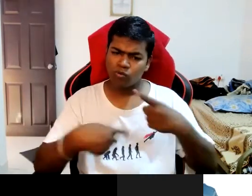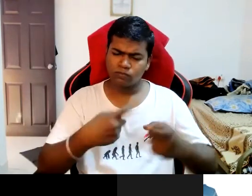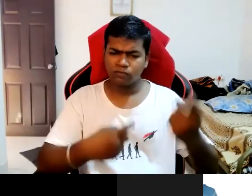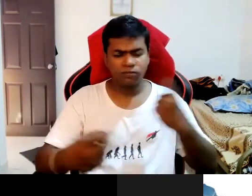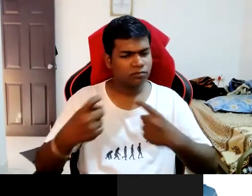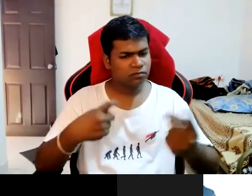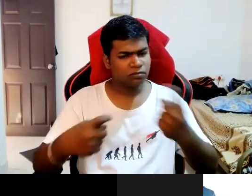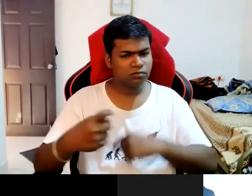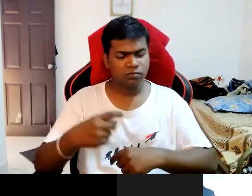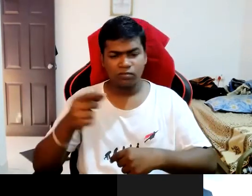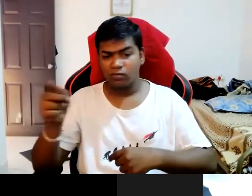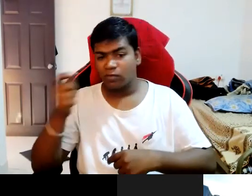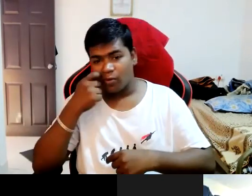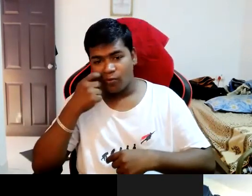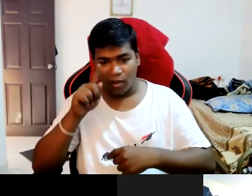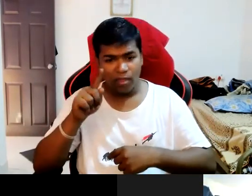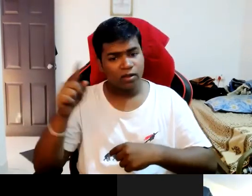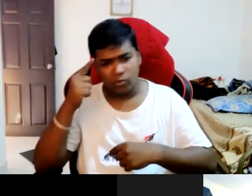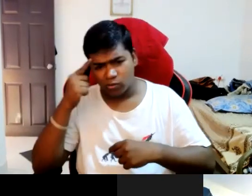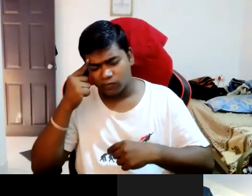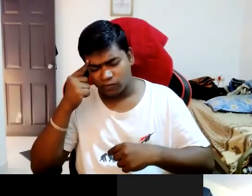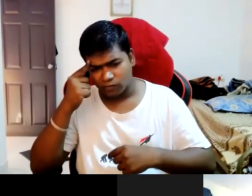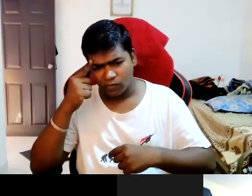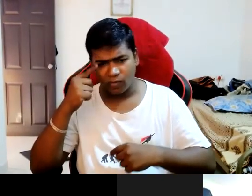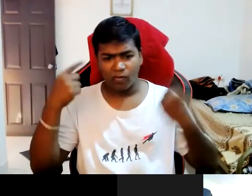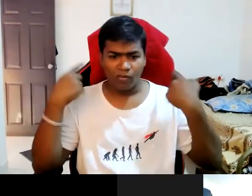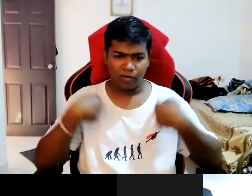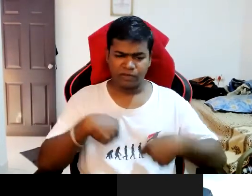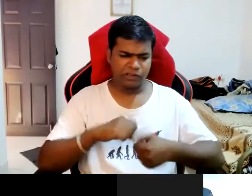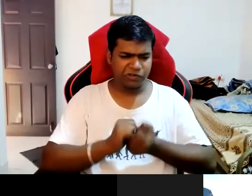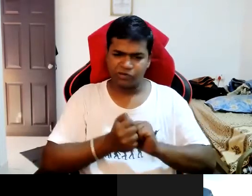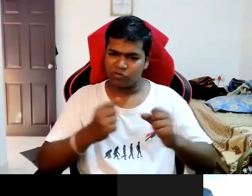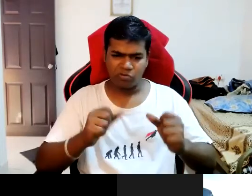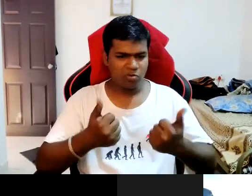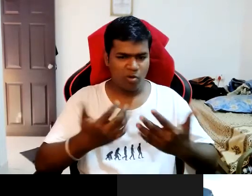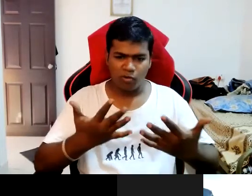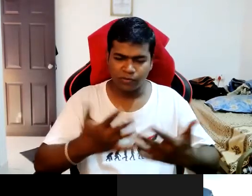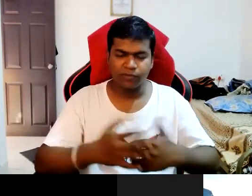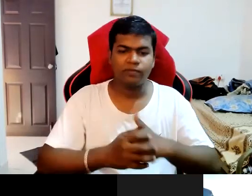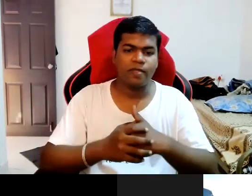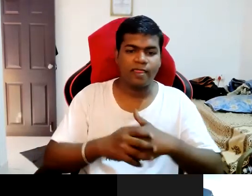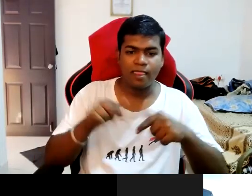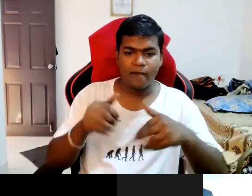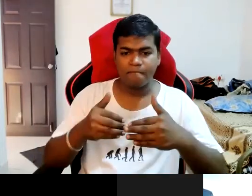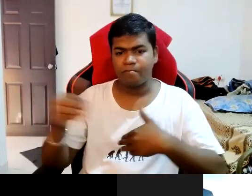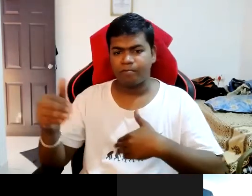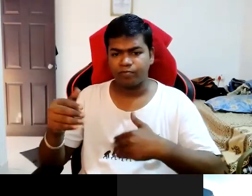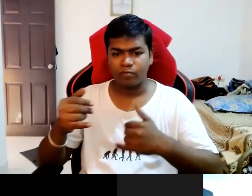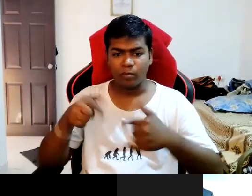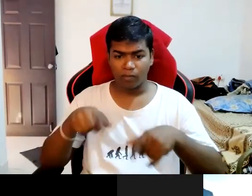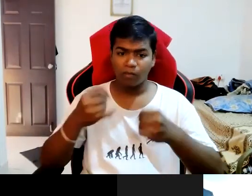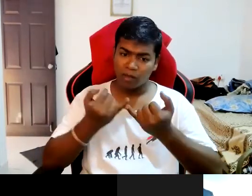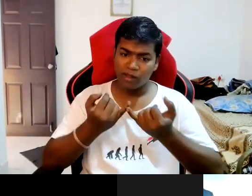father thought okay uh physically we can't change anything but why should you depend financially